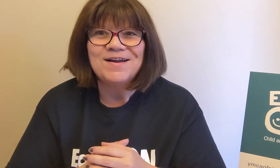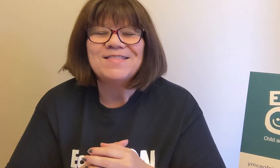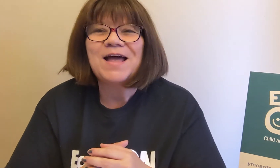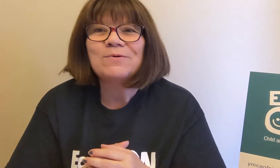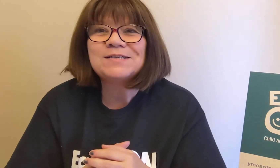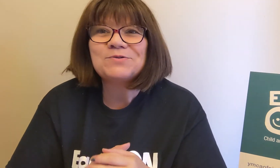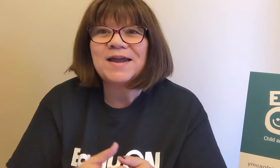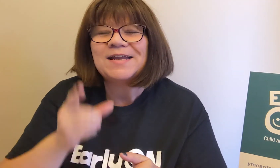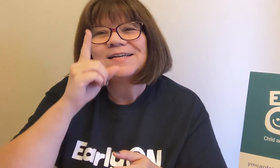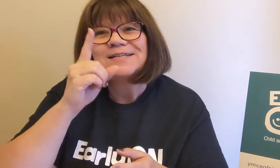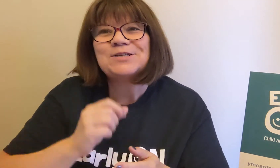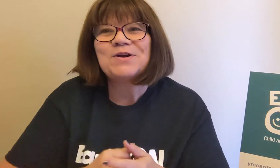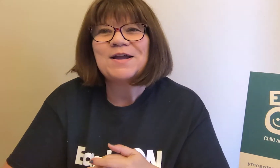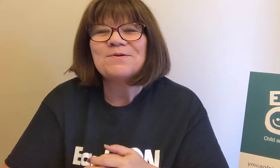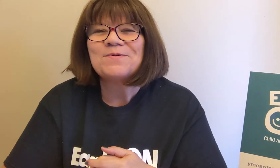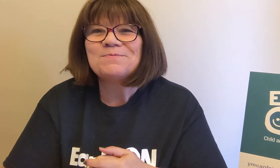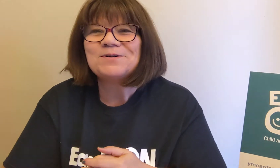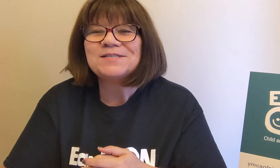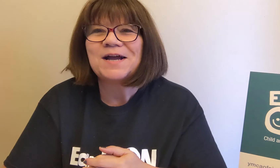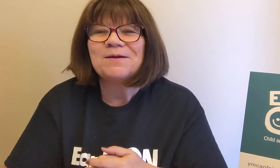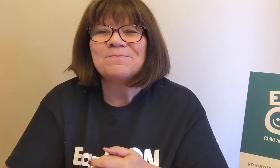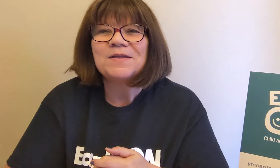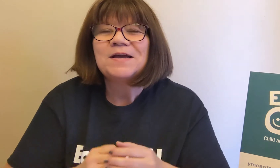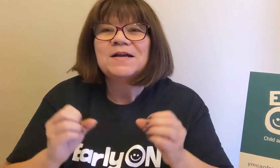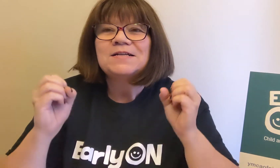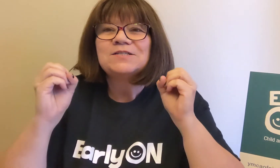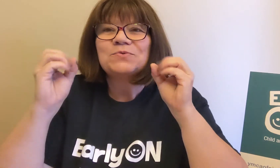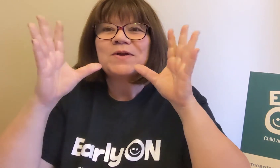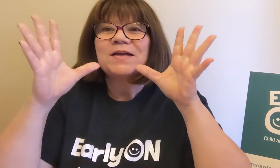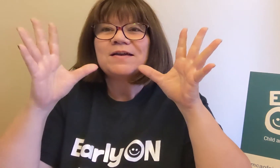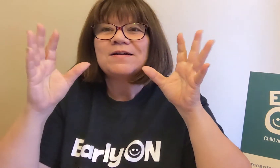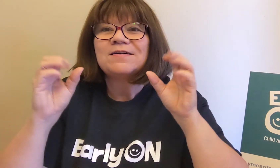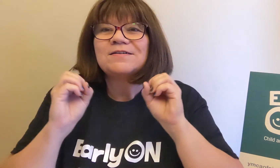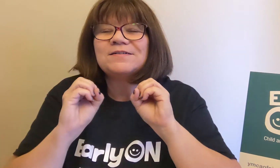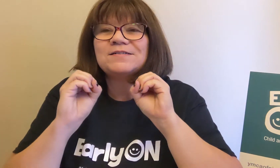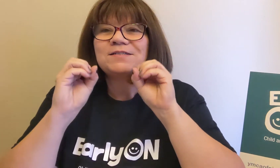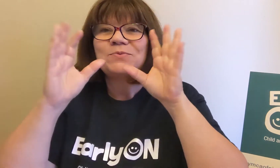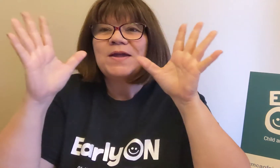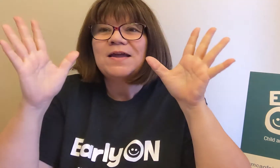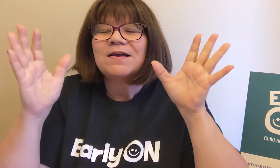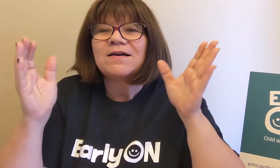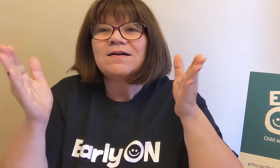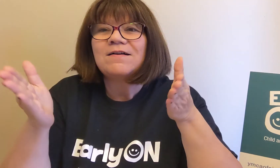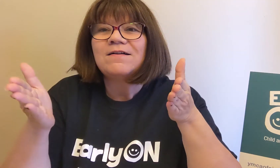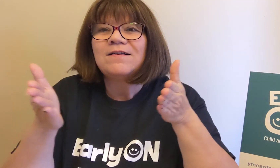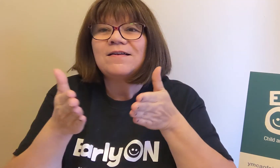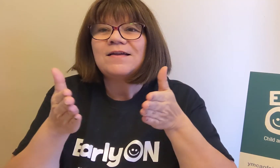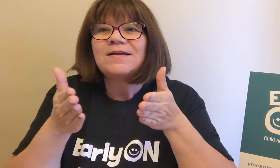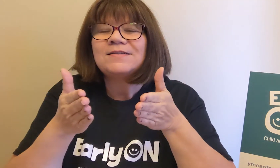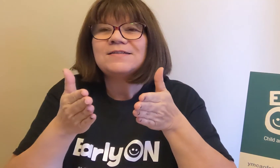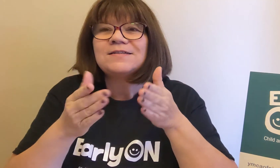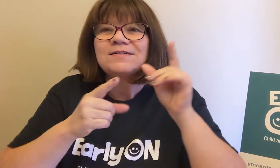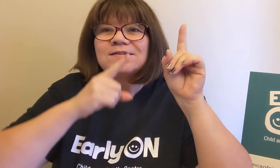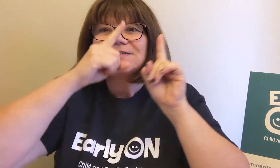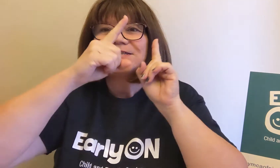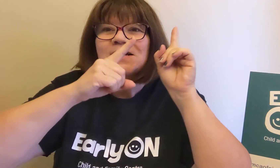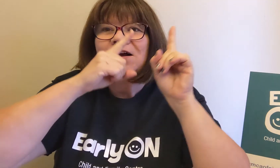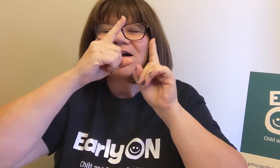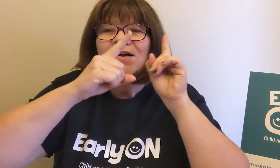right that was great. Let's try it one more time. Twinkle twinkle twinkle little star.